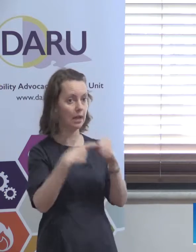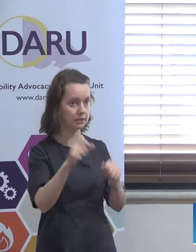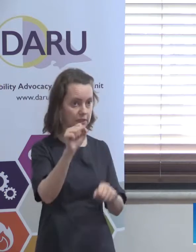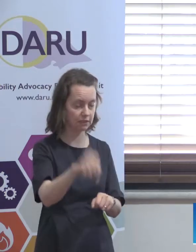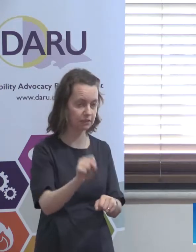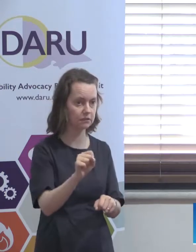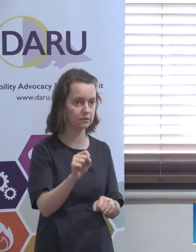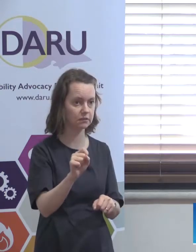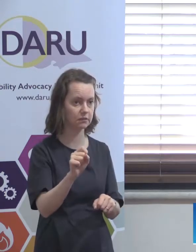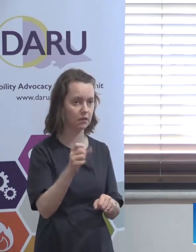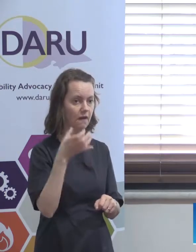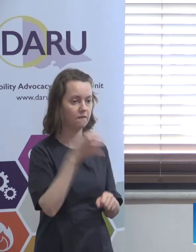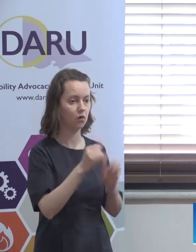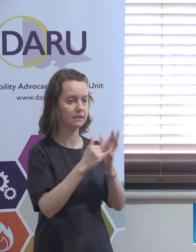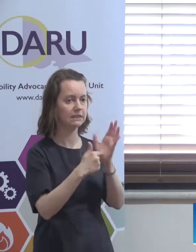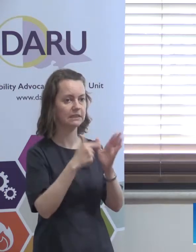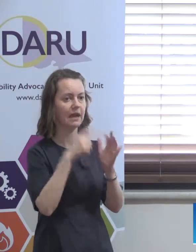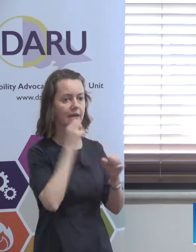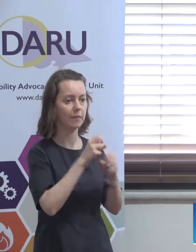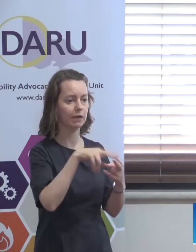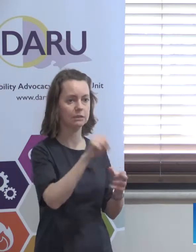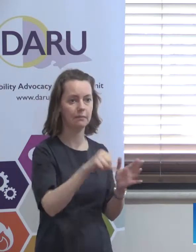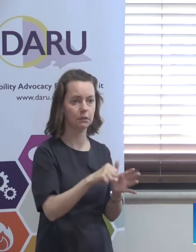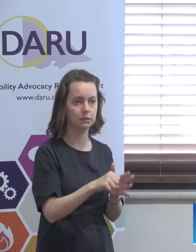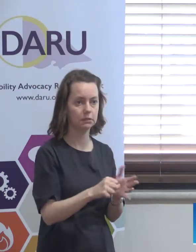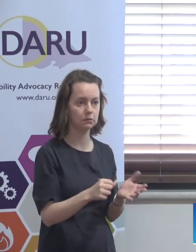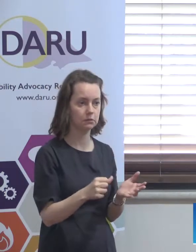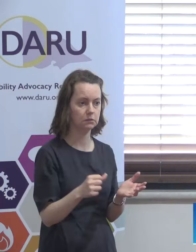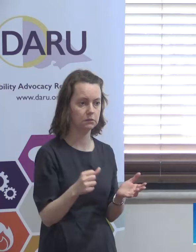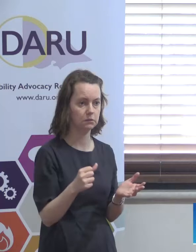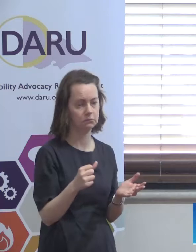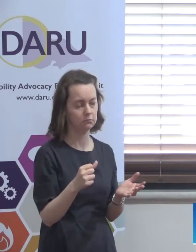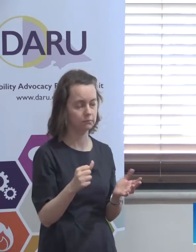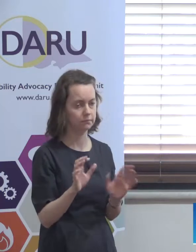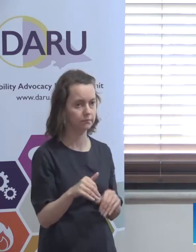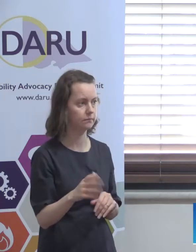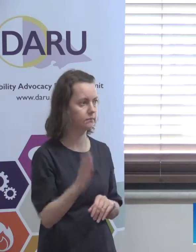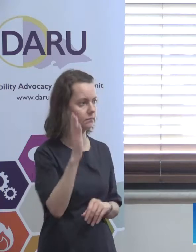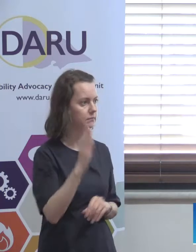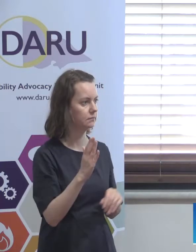is to make the state government increase the funding but yeah